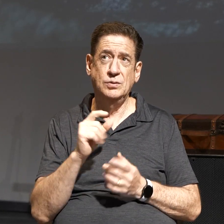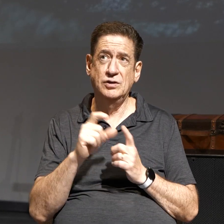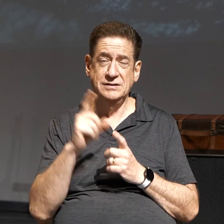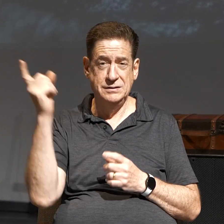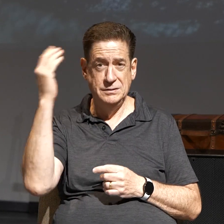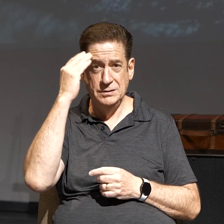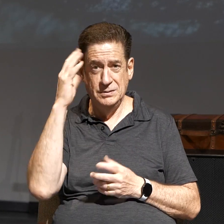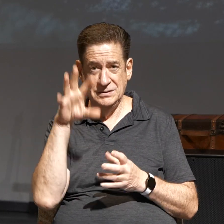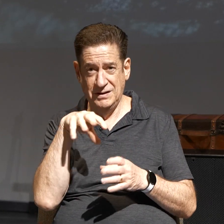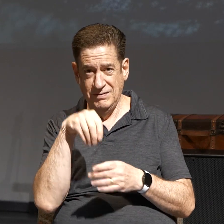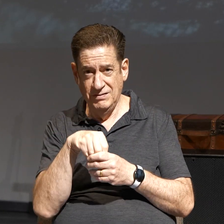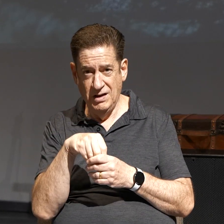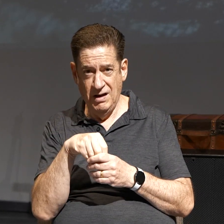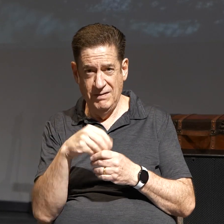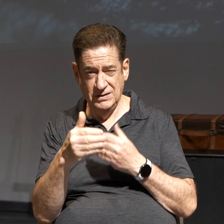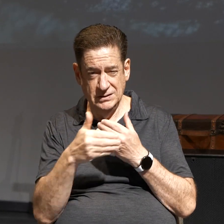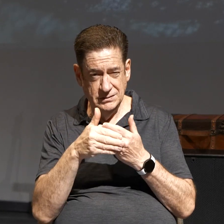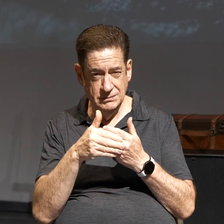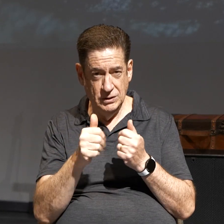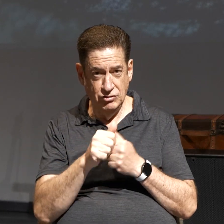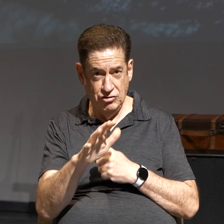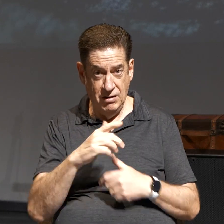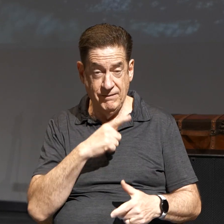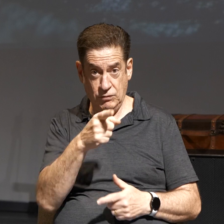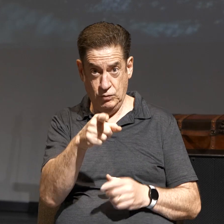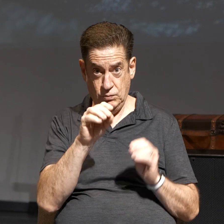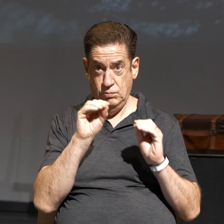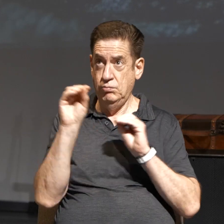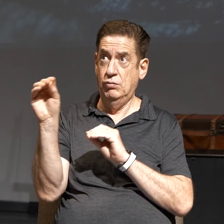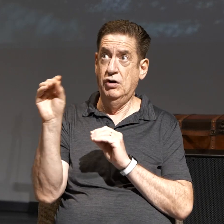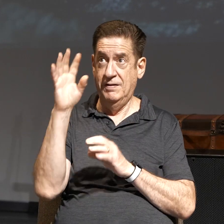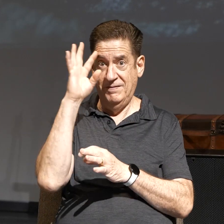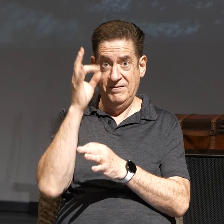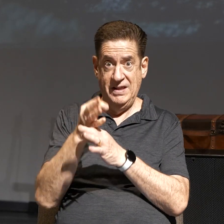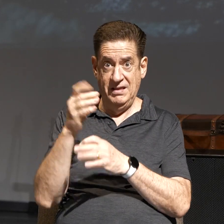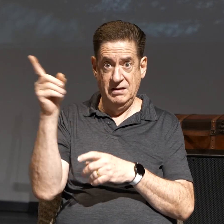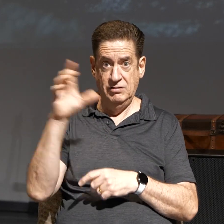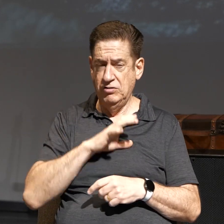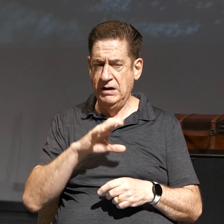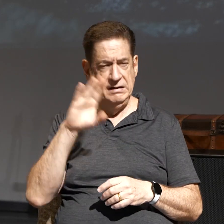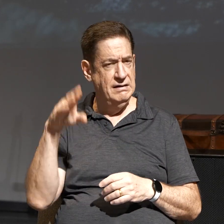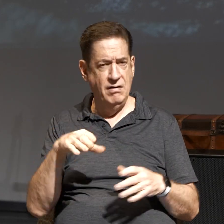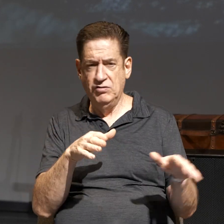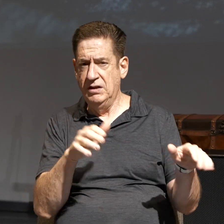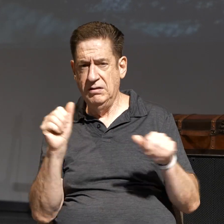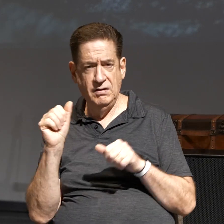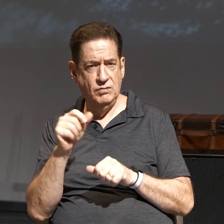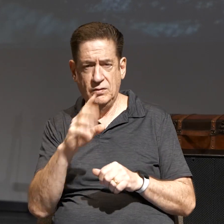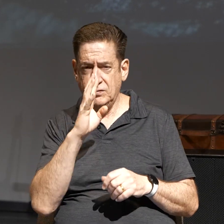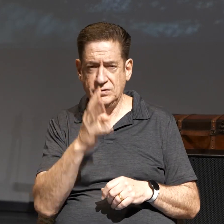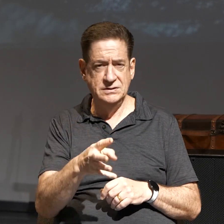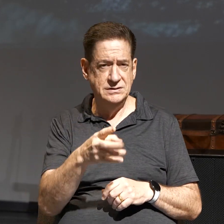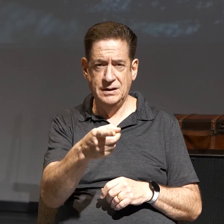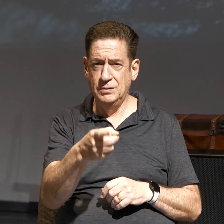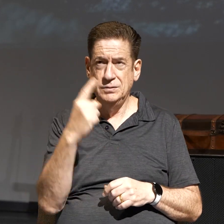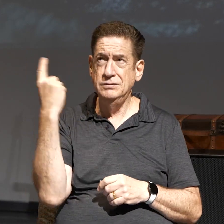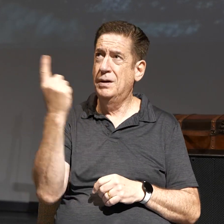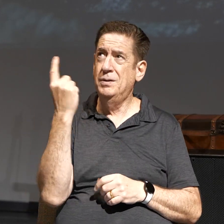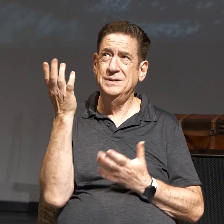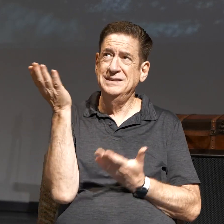involved intimately in your life. If you put your faith in Christ, he'll never leave you or forsake you. He's always there.